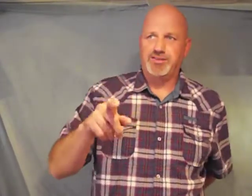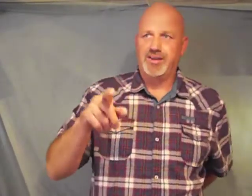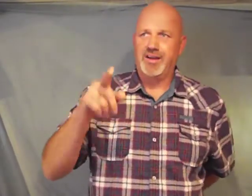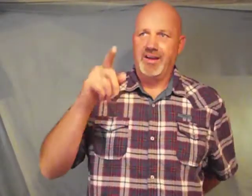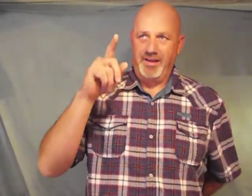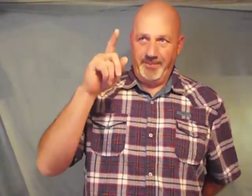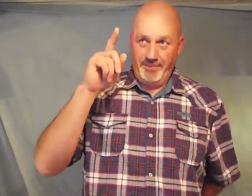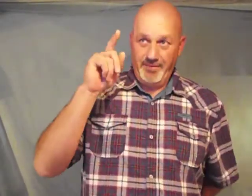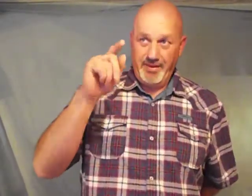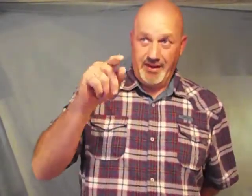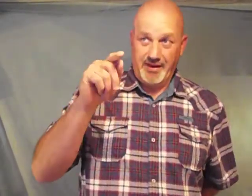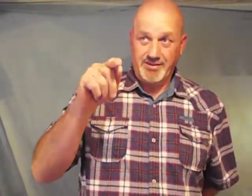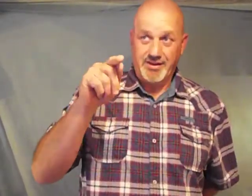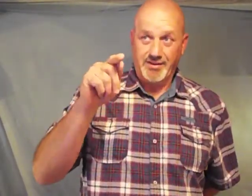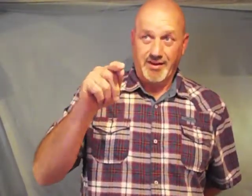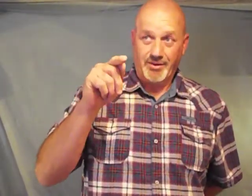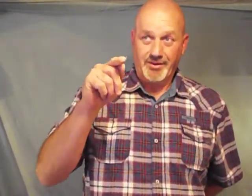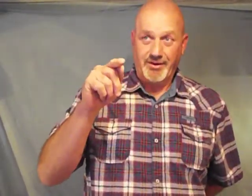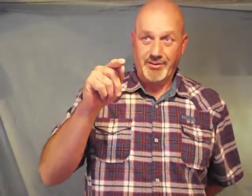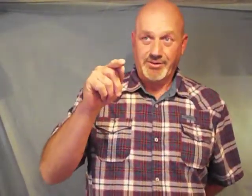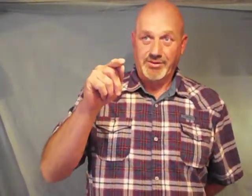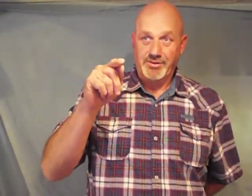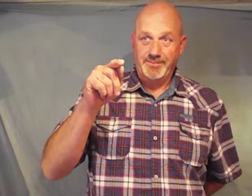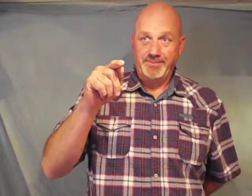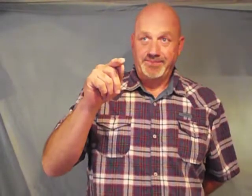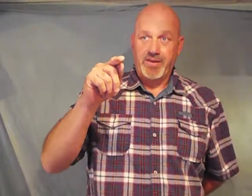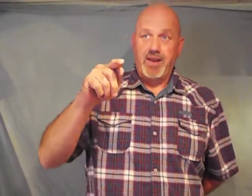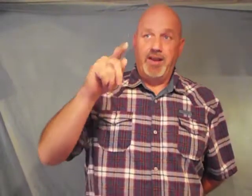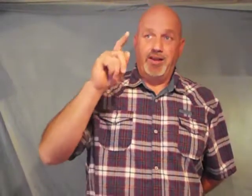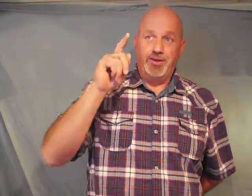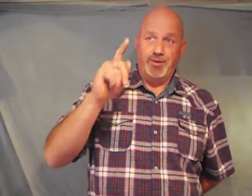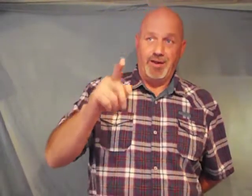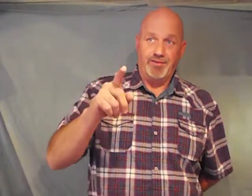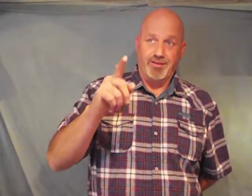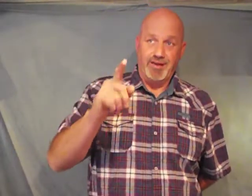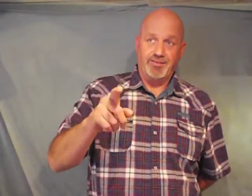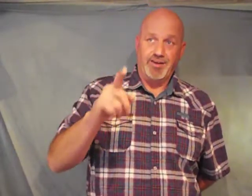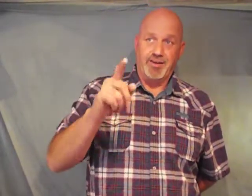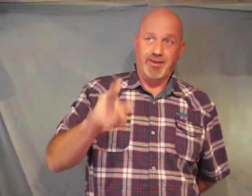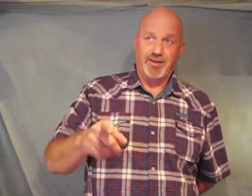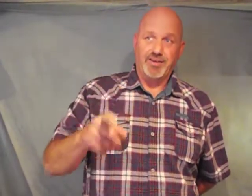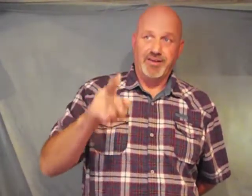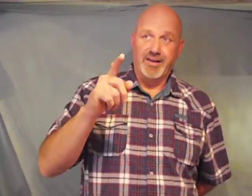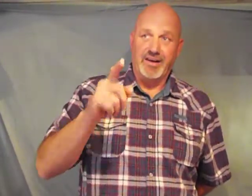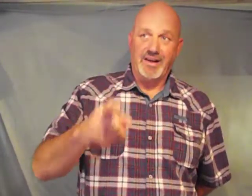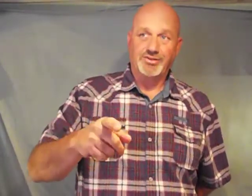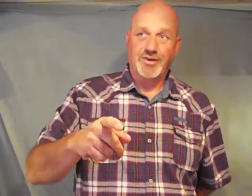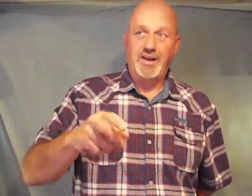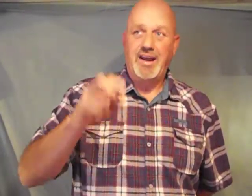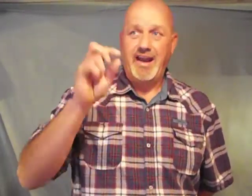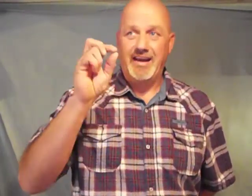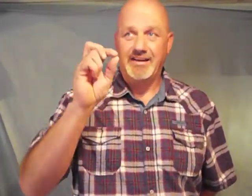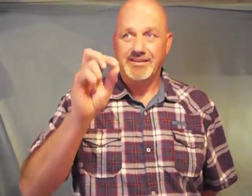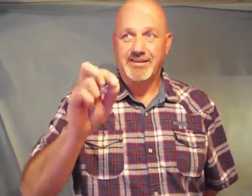the ears of the Lord of hosts you have lived on earth in luxury and self